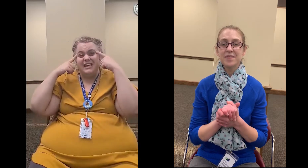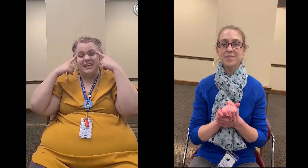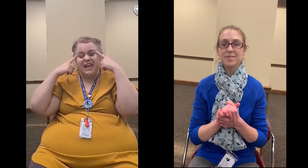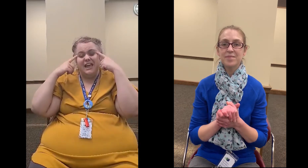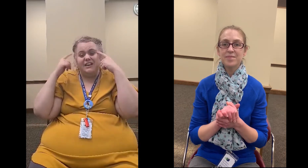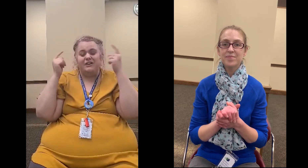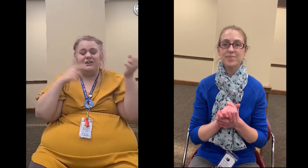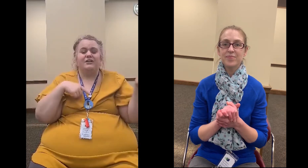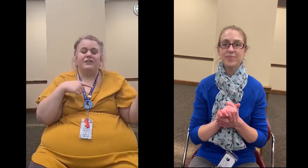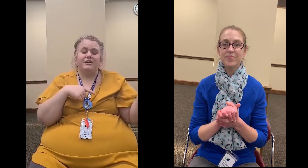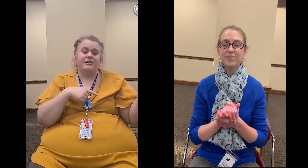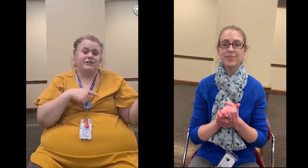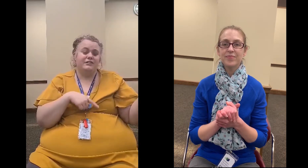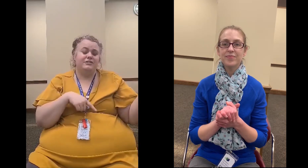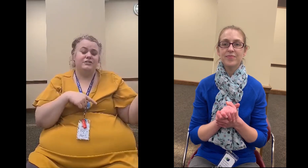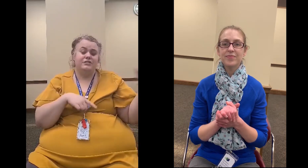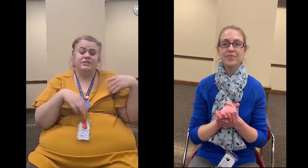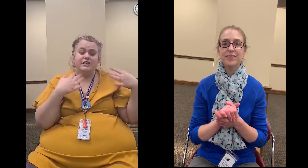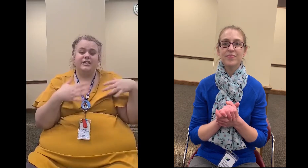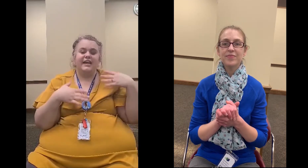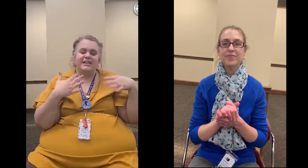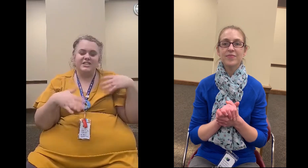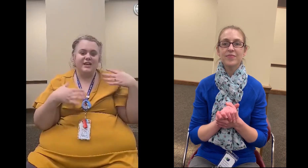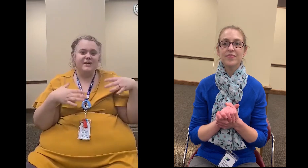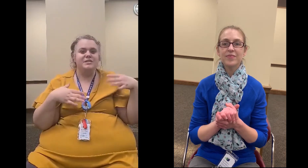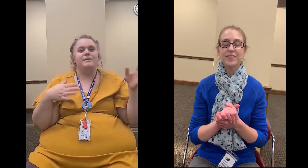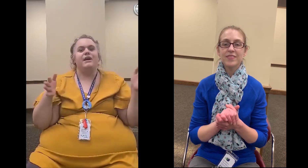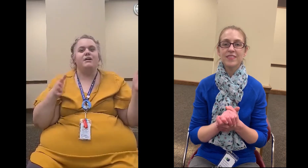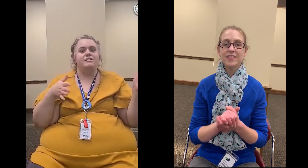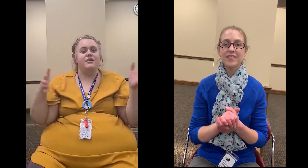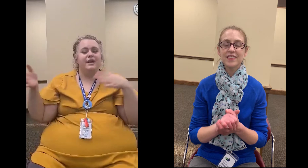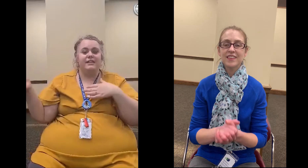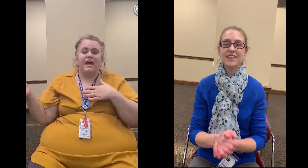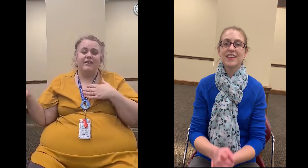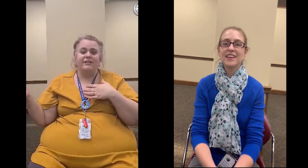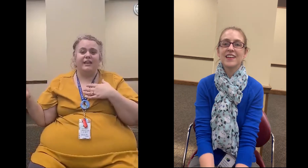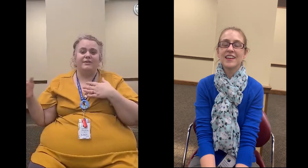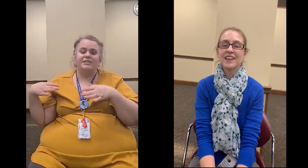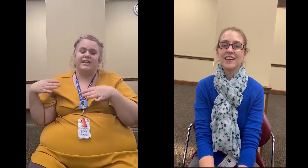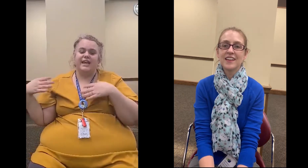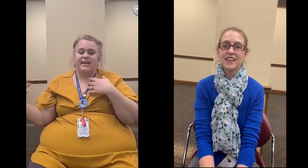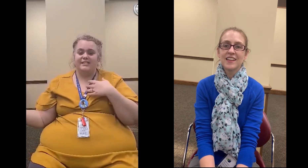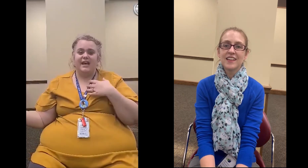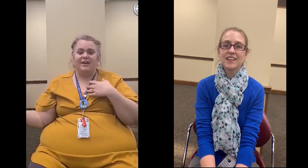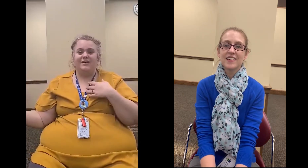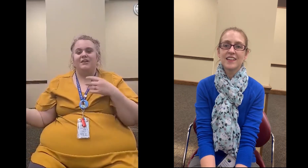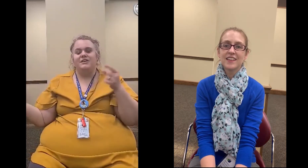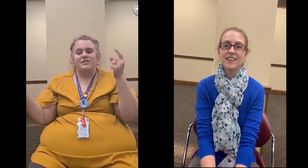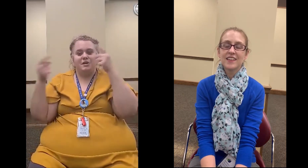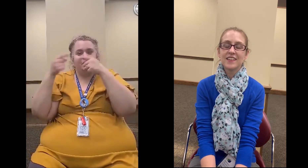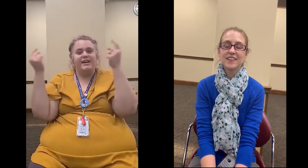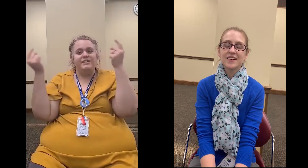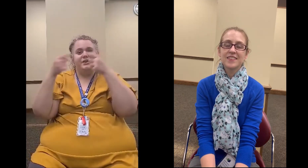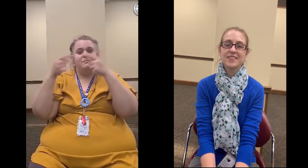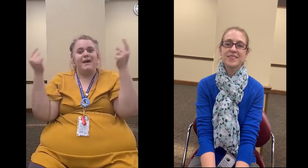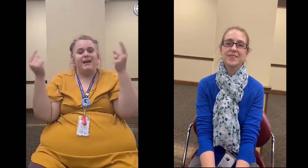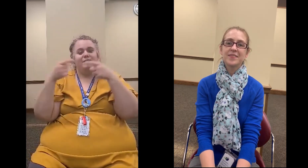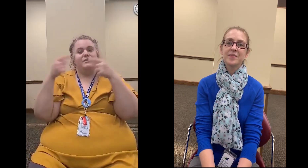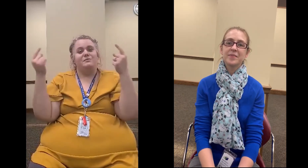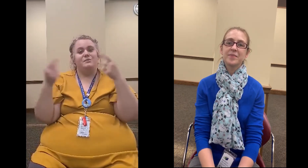in your your your english language but also in the other language like asl so your brain is going back and forth between